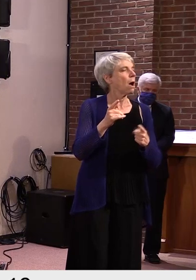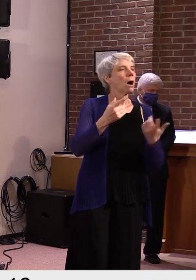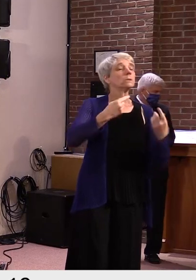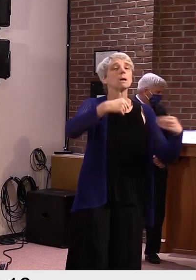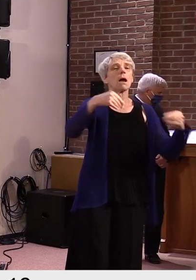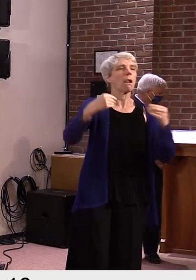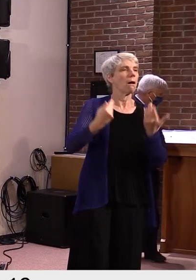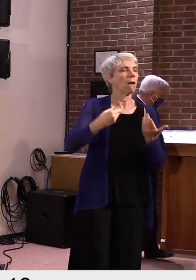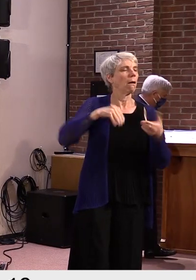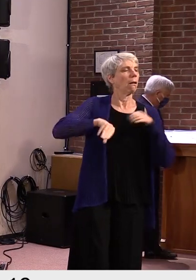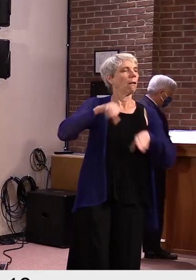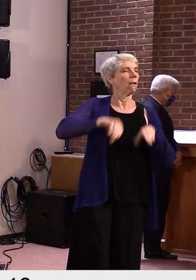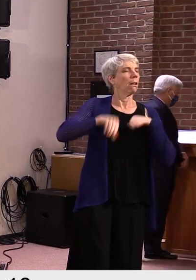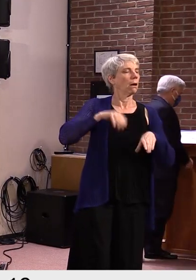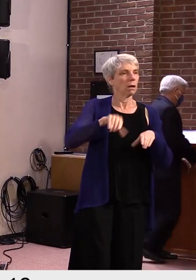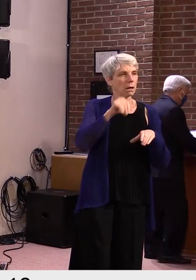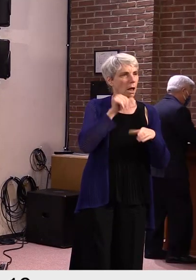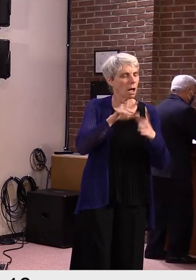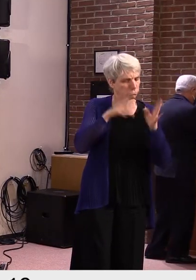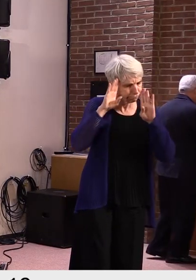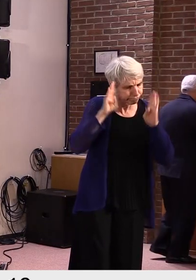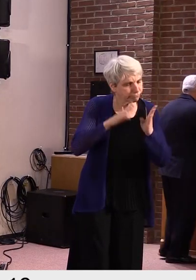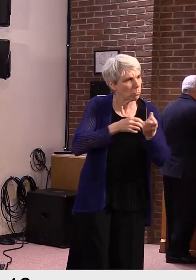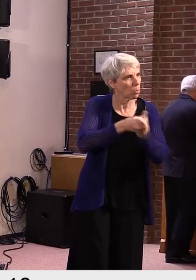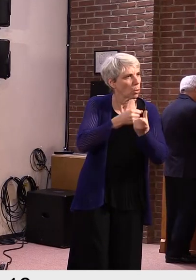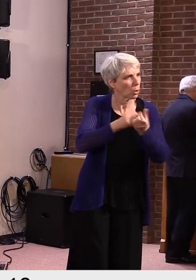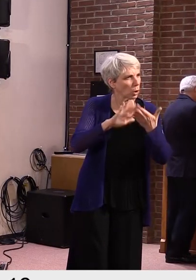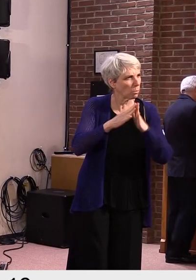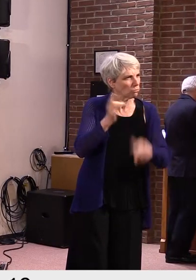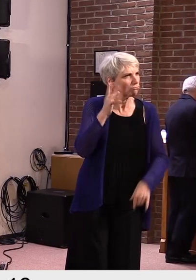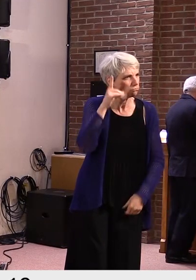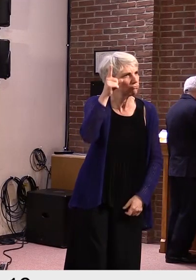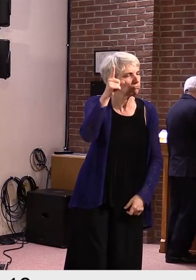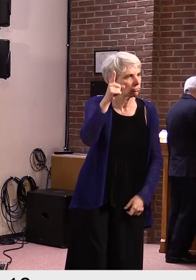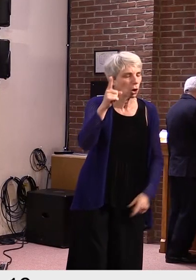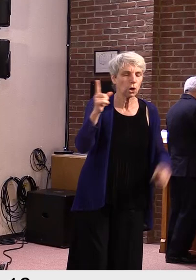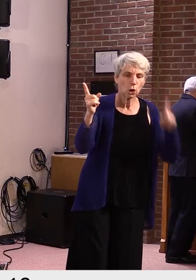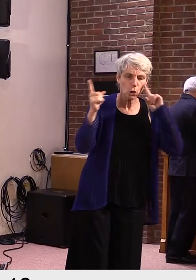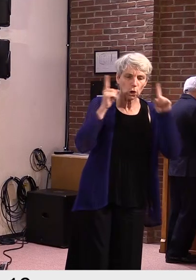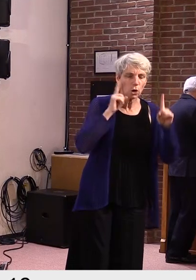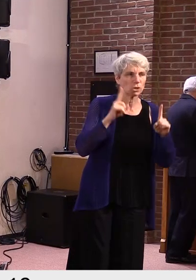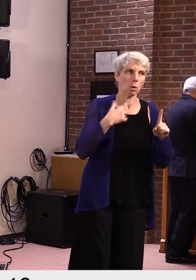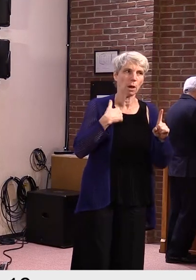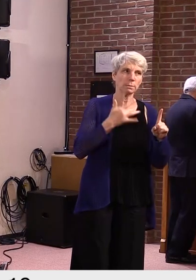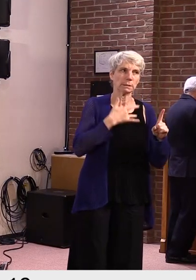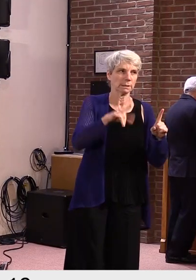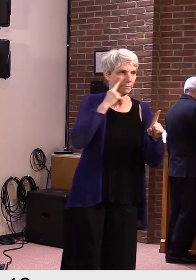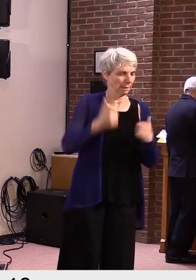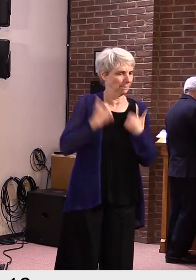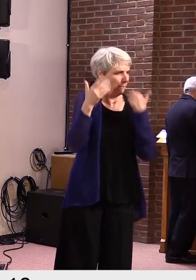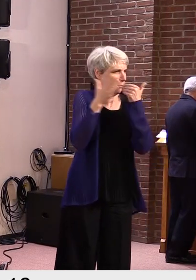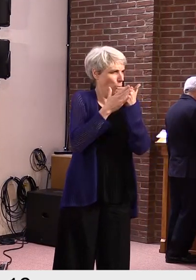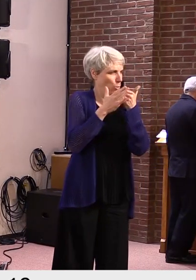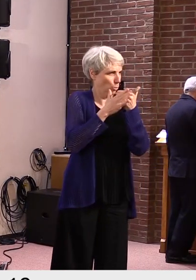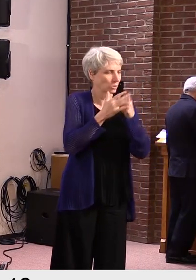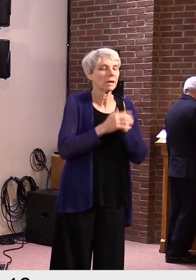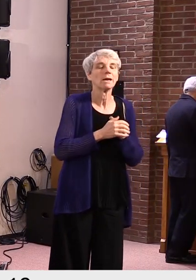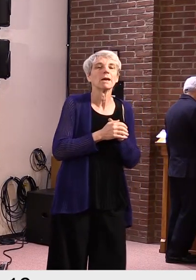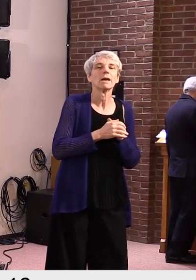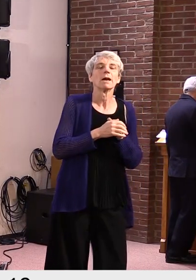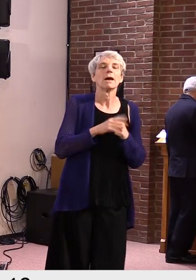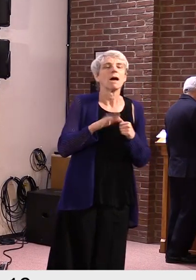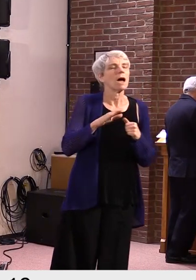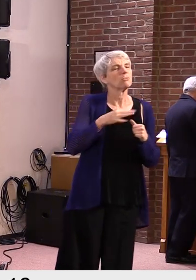is there any, are there any investigations into state culpability, seeing how the